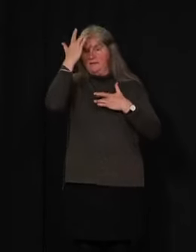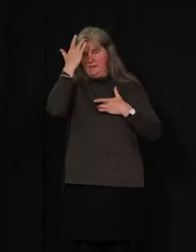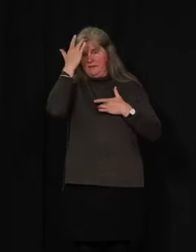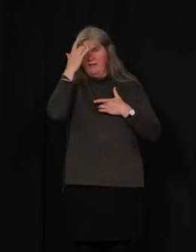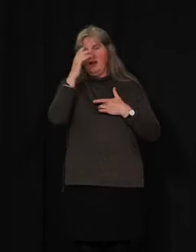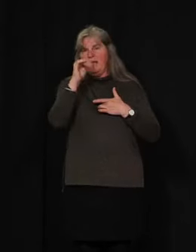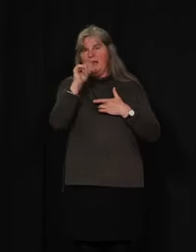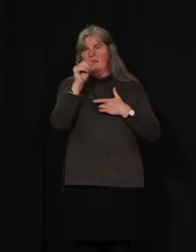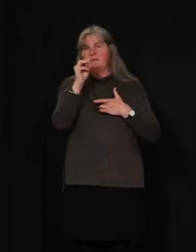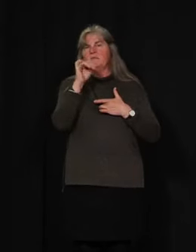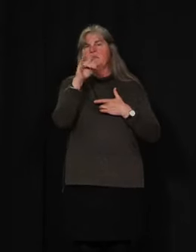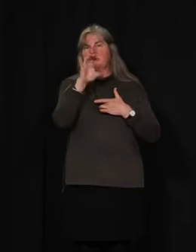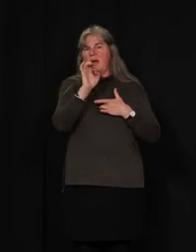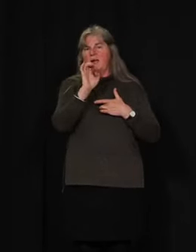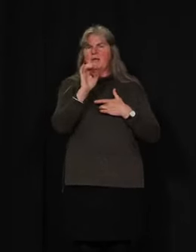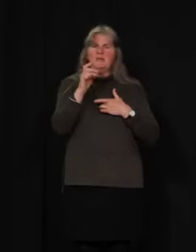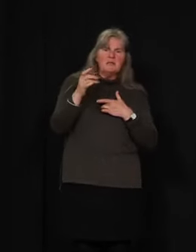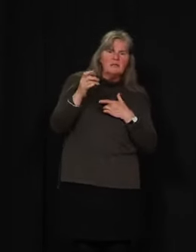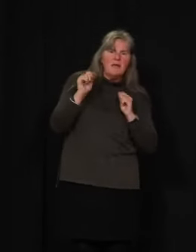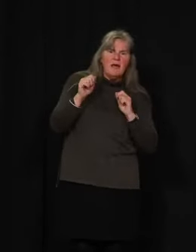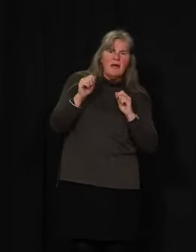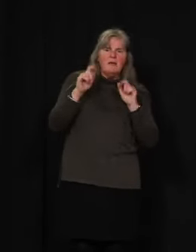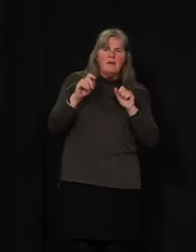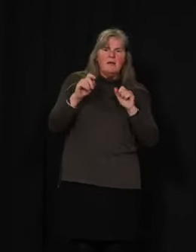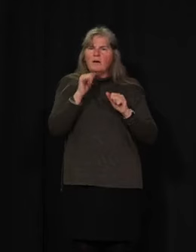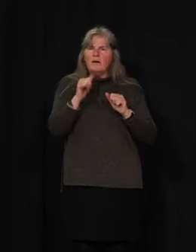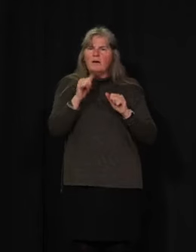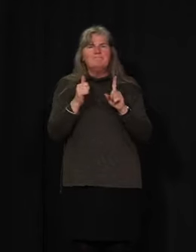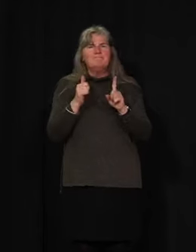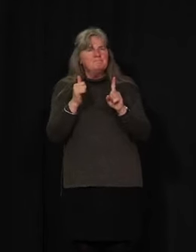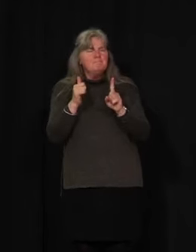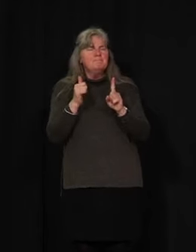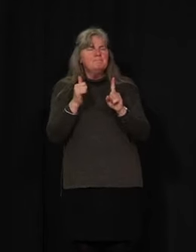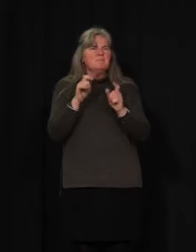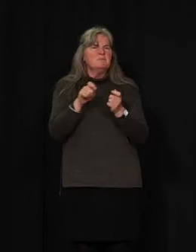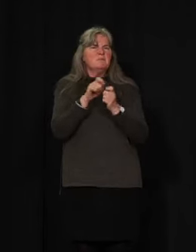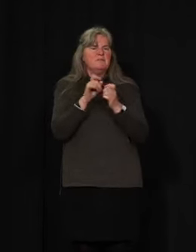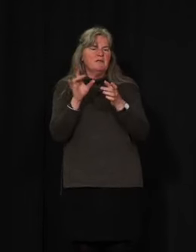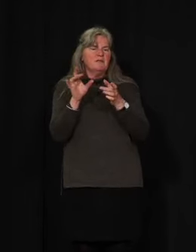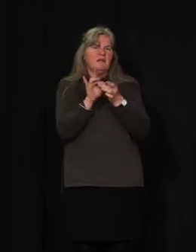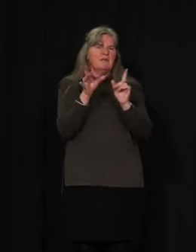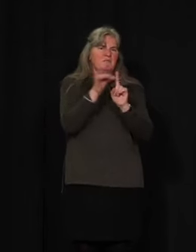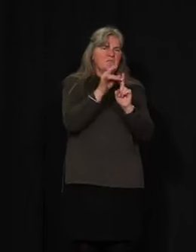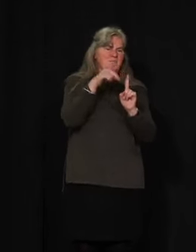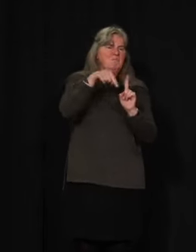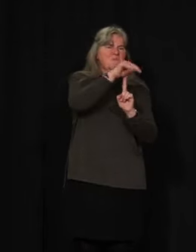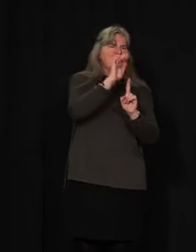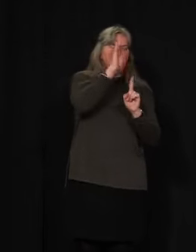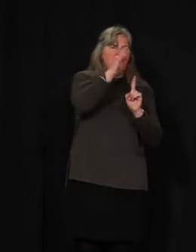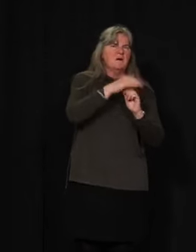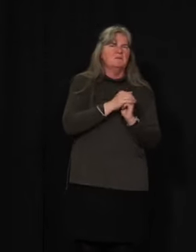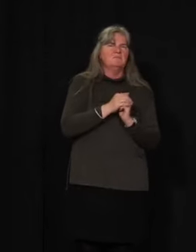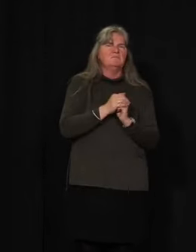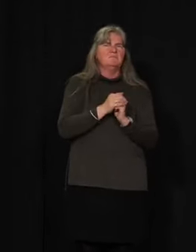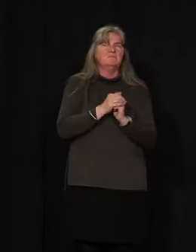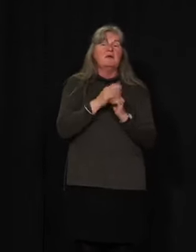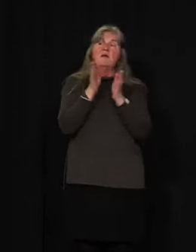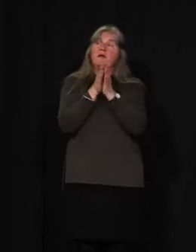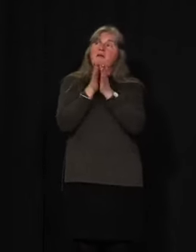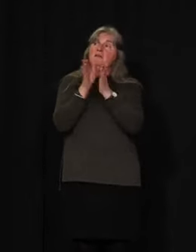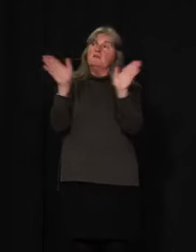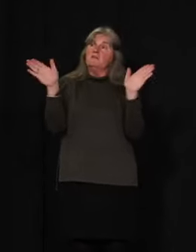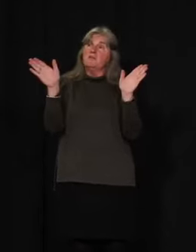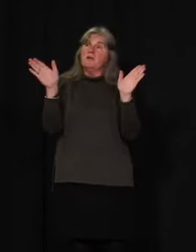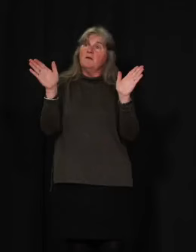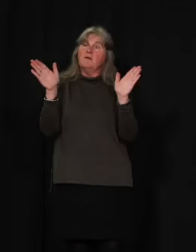outbreak situations, in sort of general public, has not been demonstrated to really add